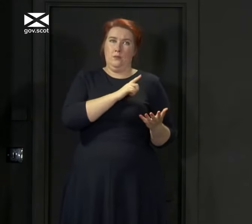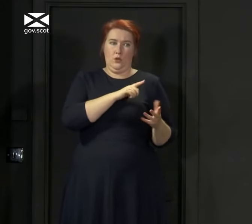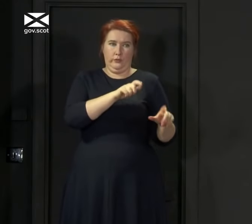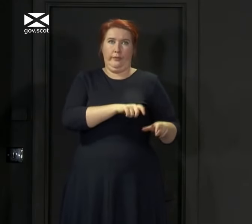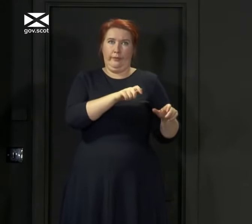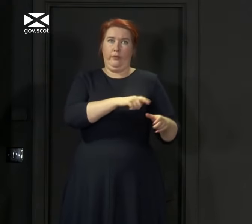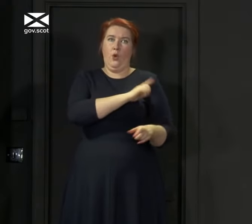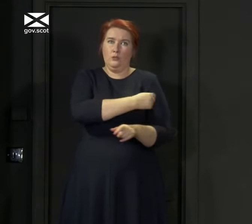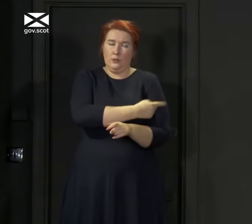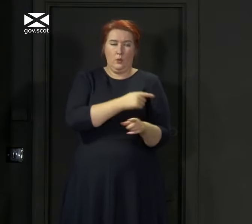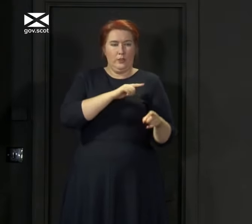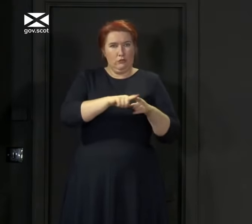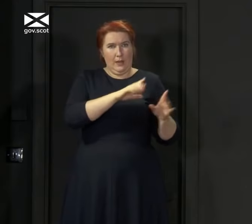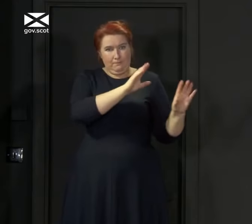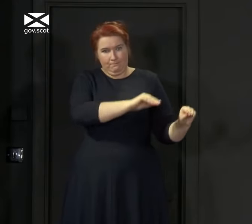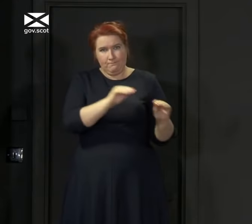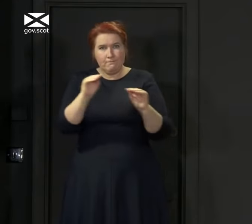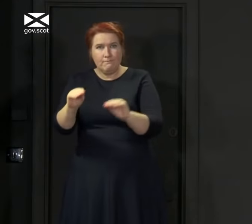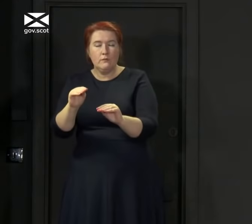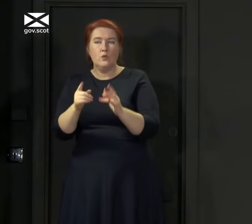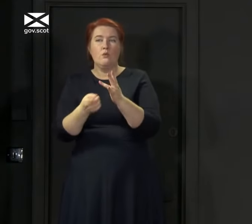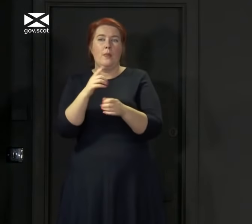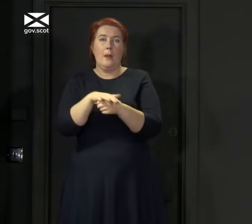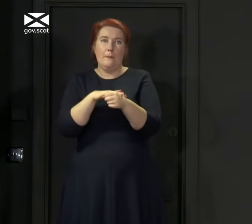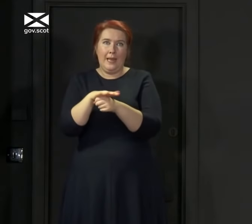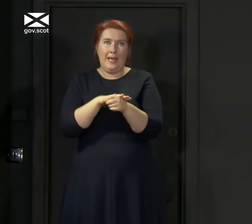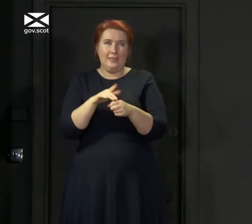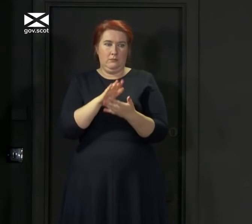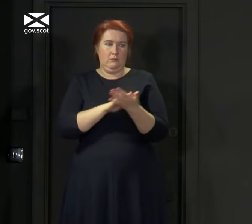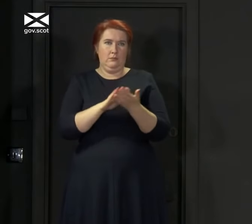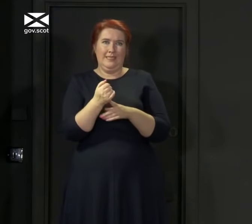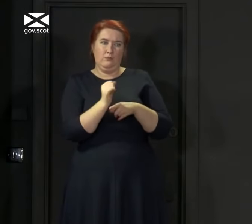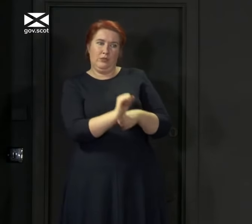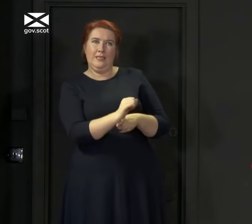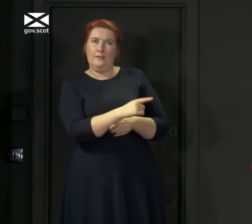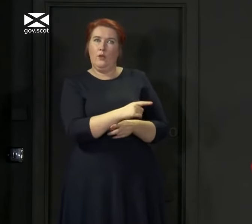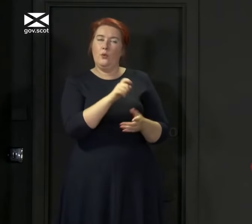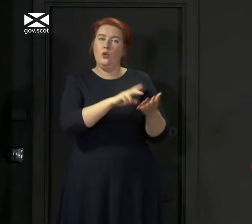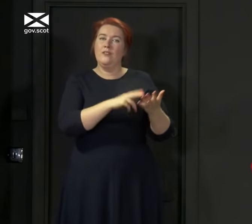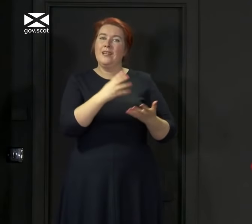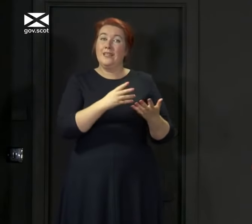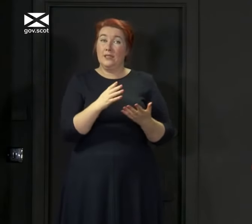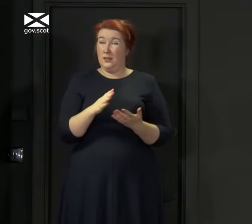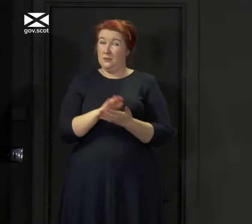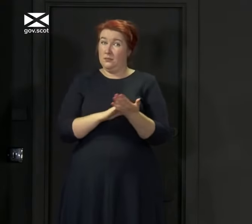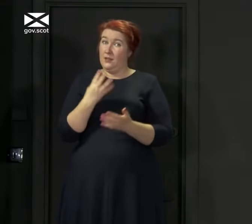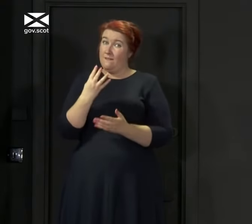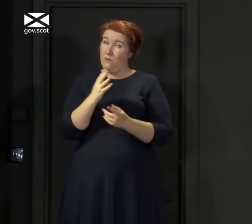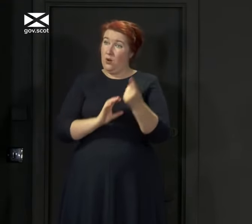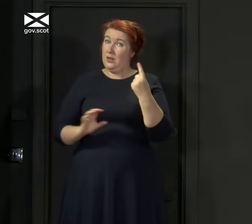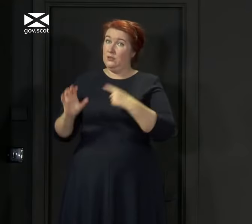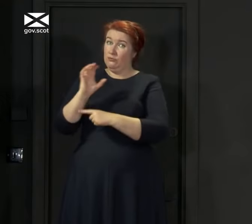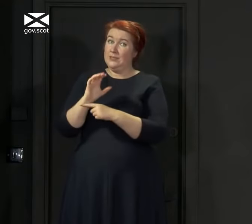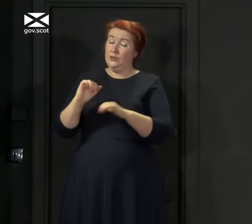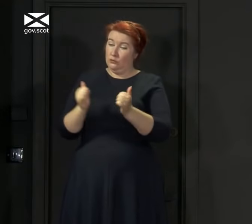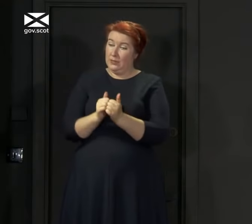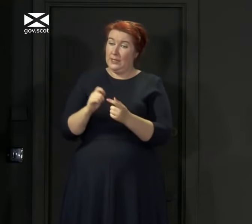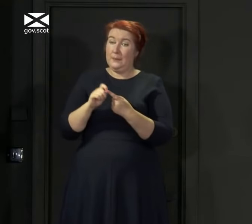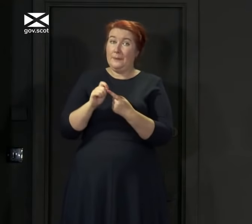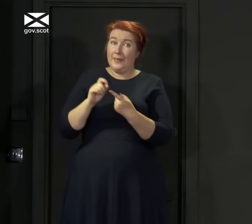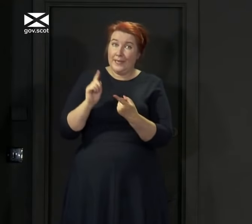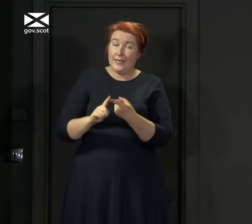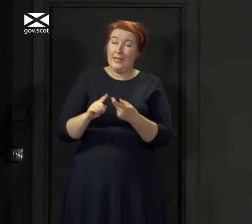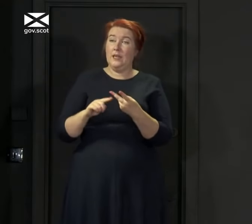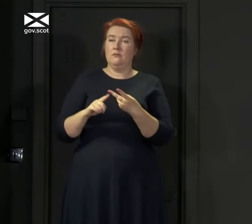trying to get them into other places, you know, through the Four Nations Agreement on PPE and health and social care,